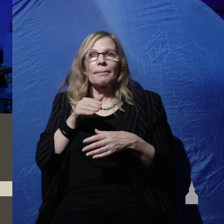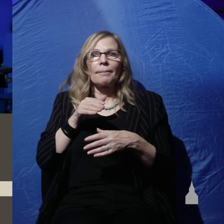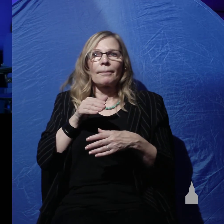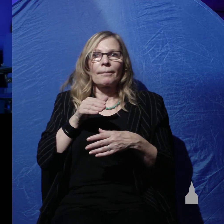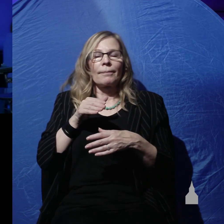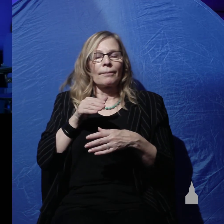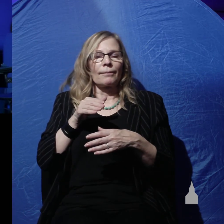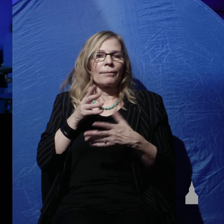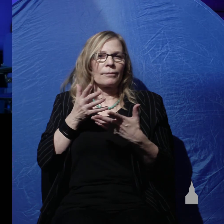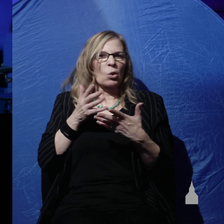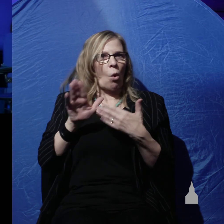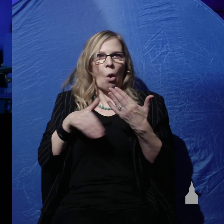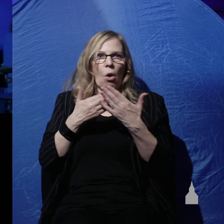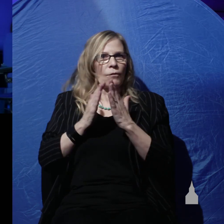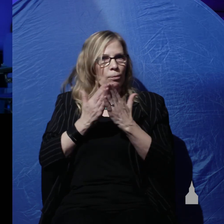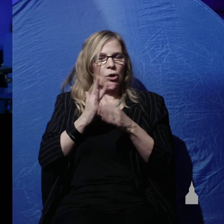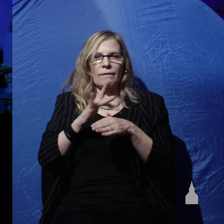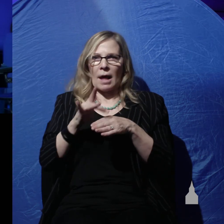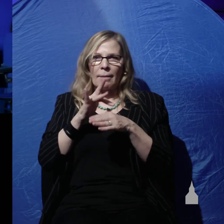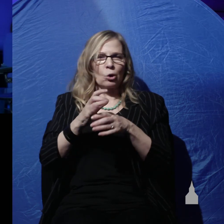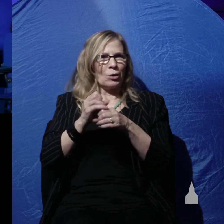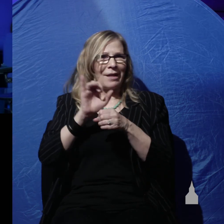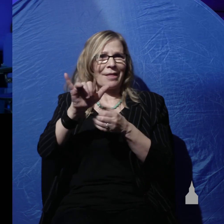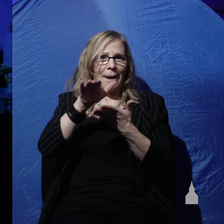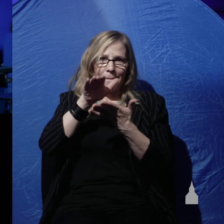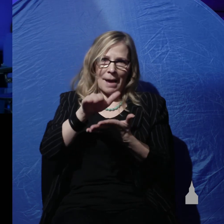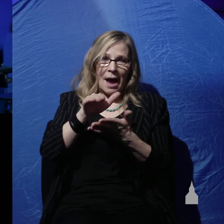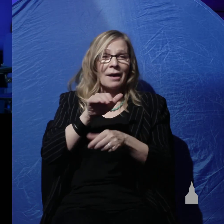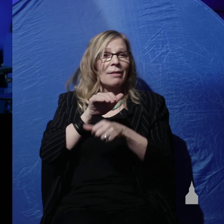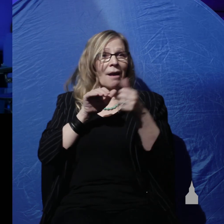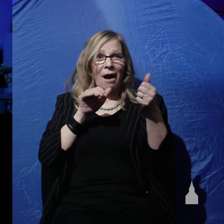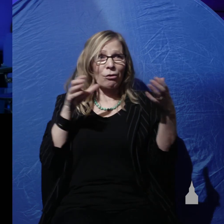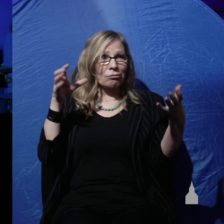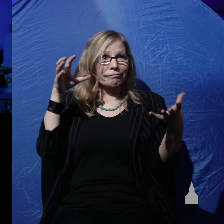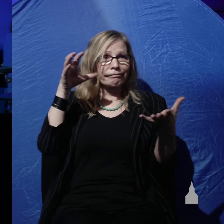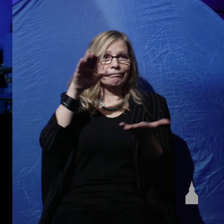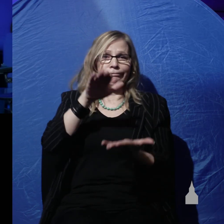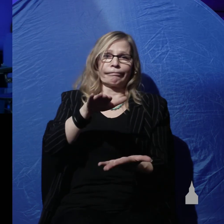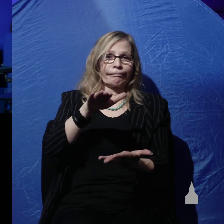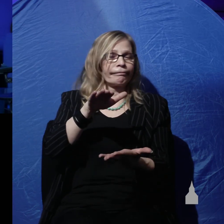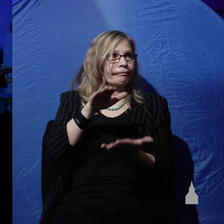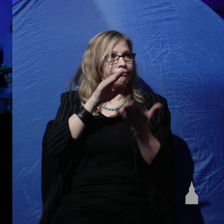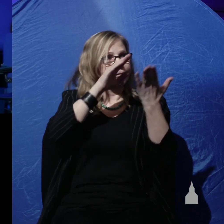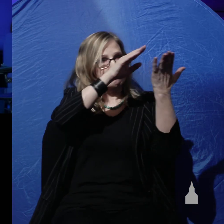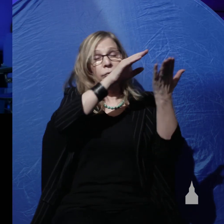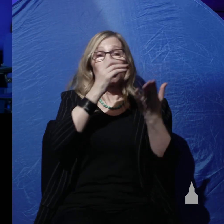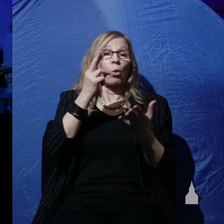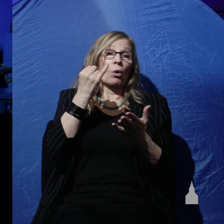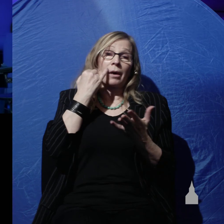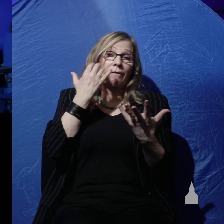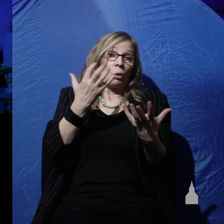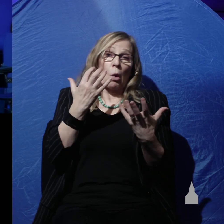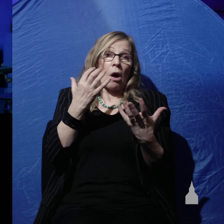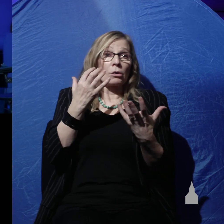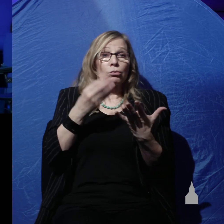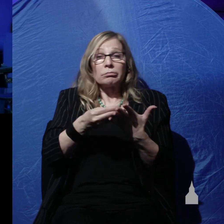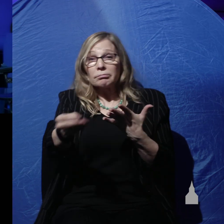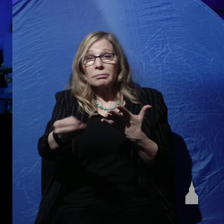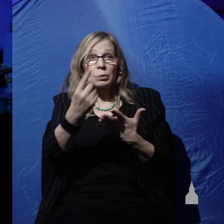all of those are available and you can get that pack and the other pack all together as one big pack or if you want to just get one or two of those